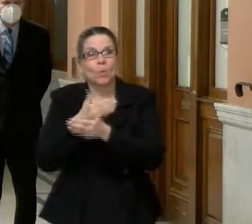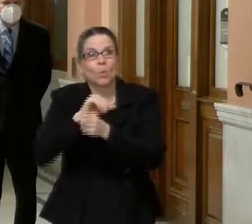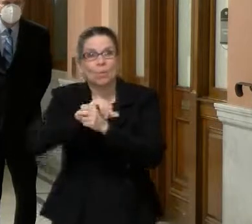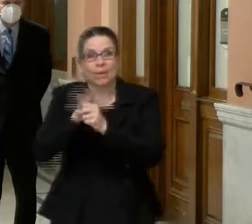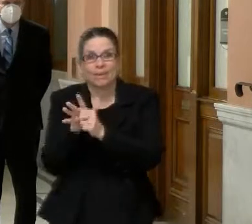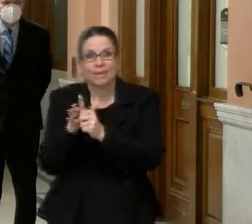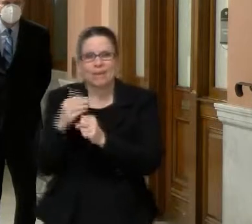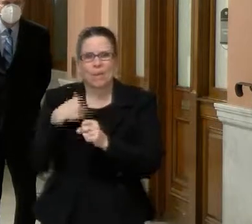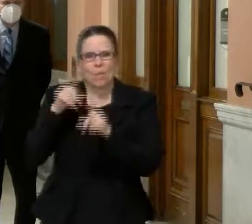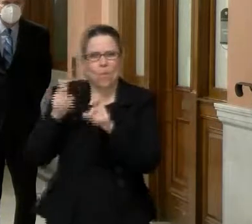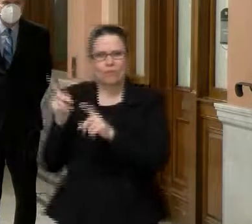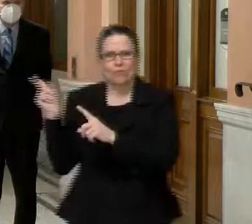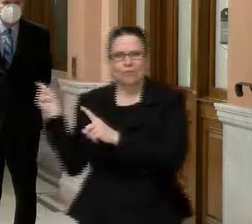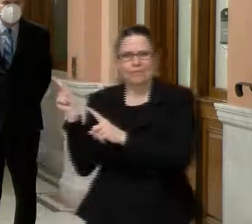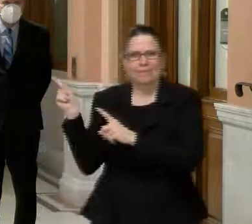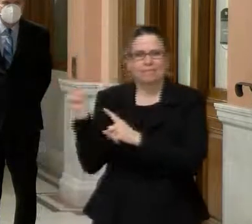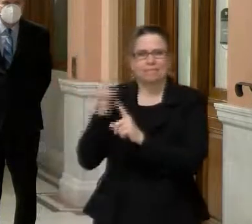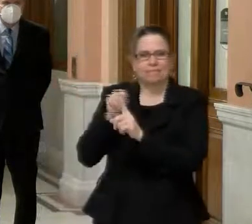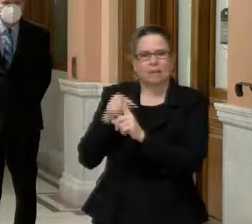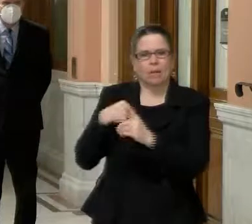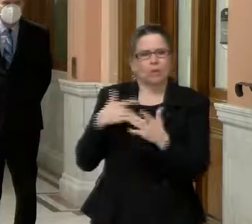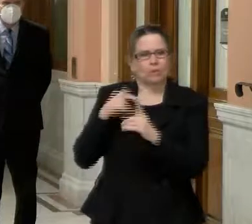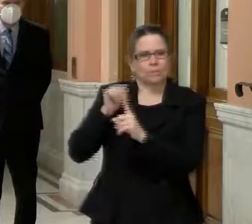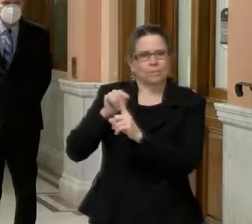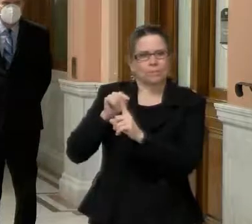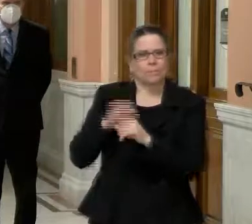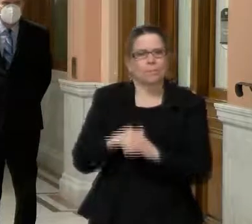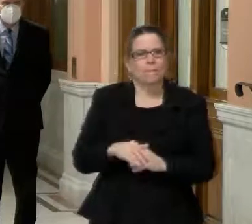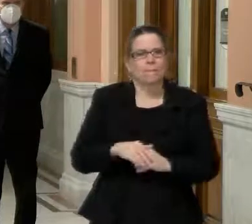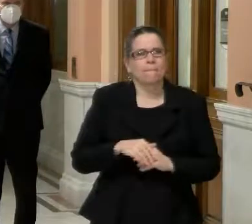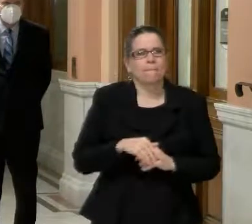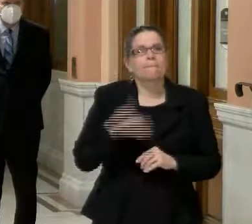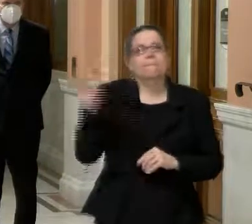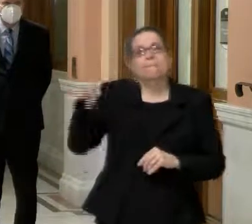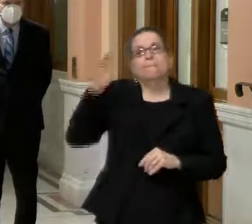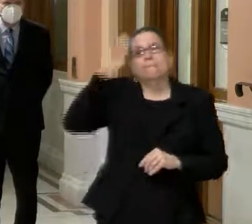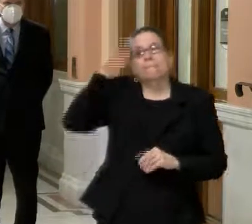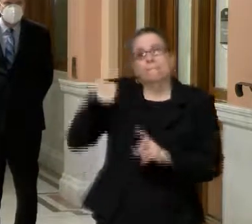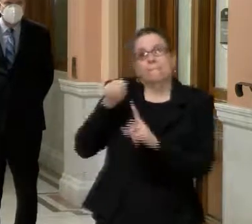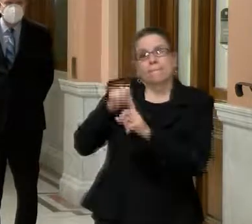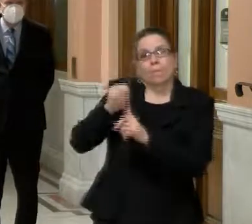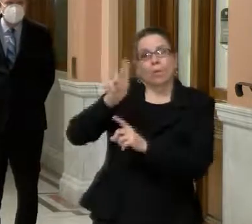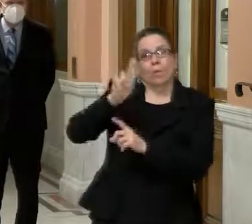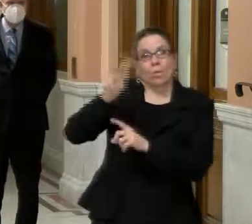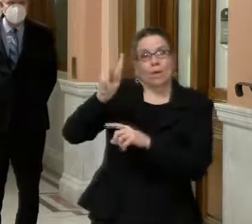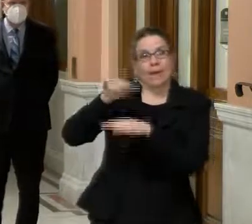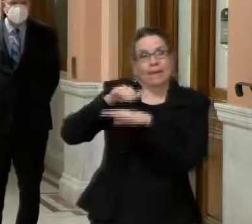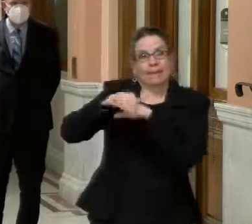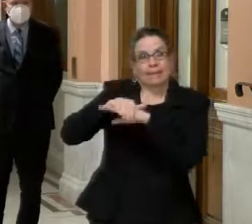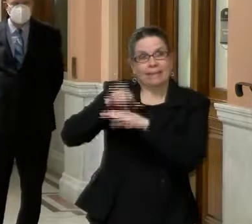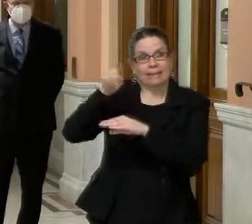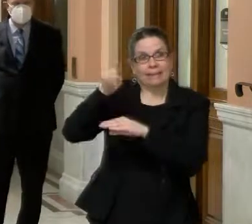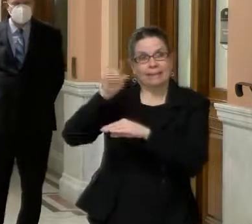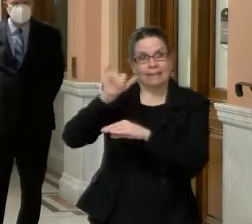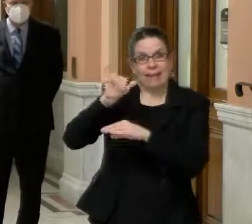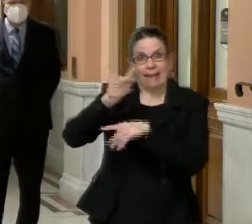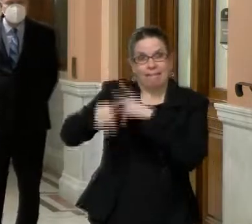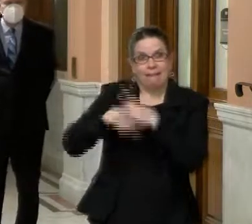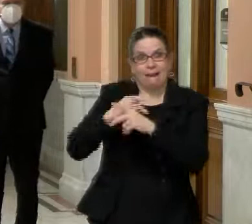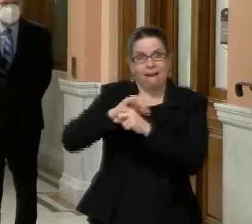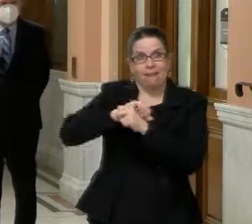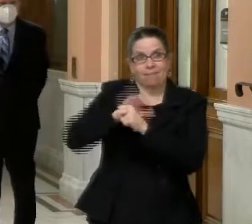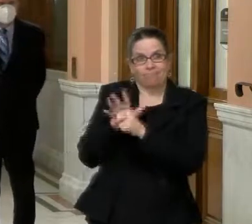I know that with the CDC notifications and things that, you know, with, you know, triple E and stuff, they say Worcester County, you know, but